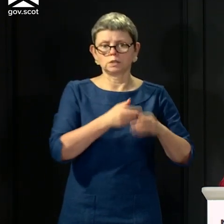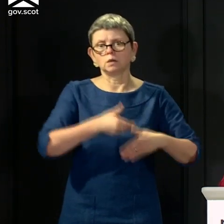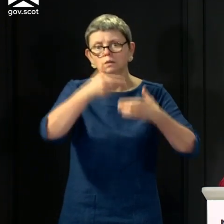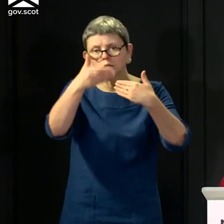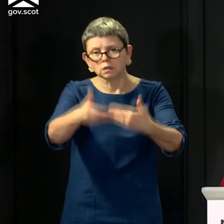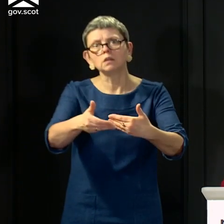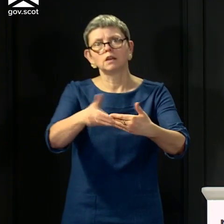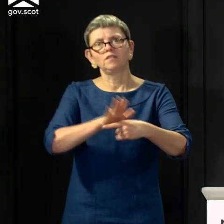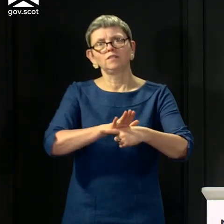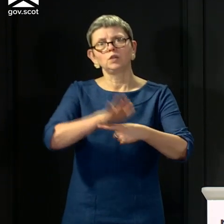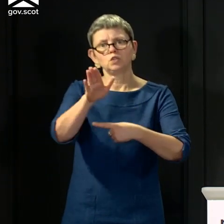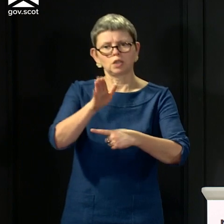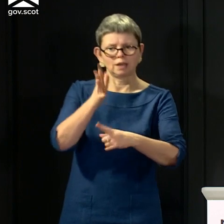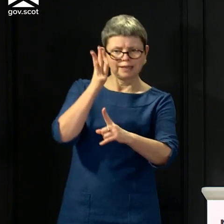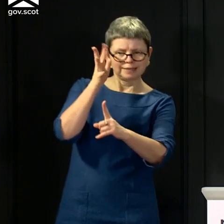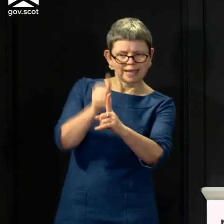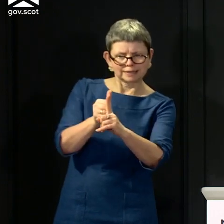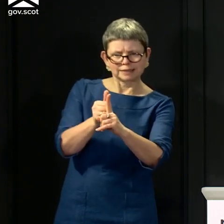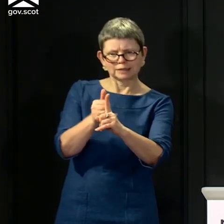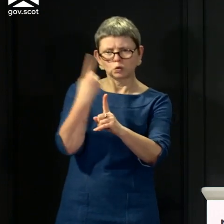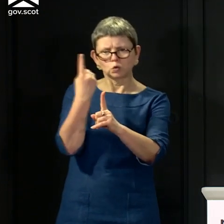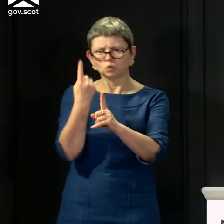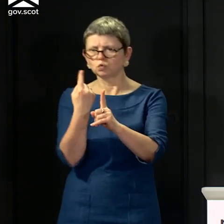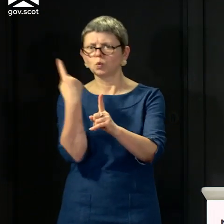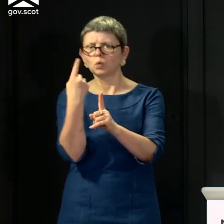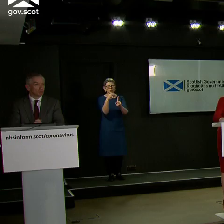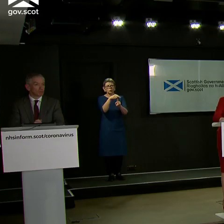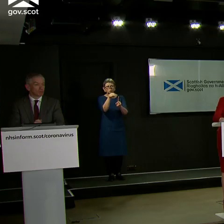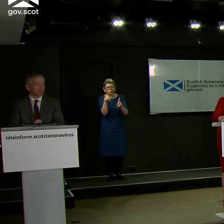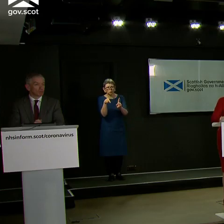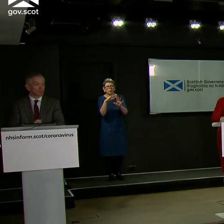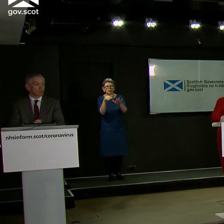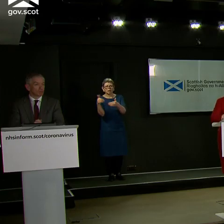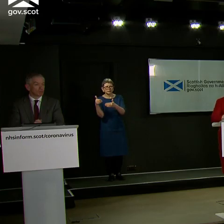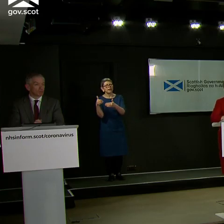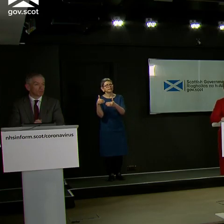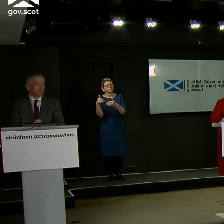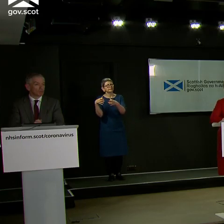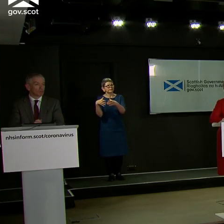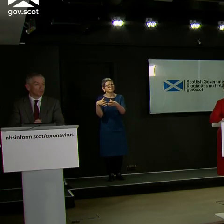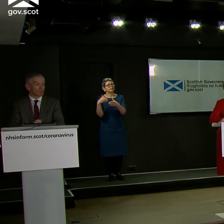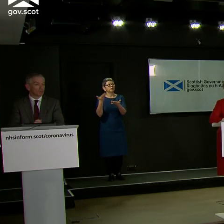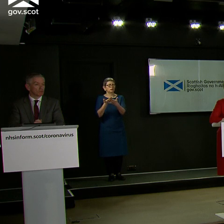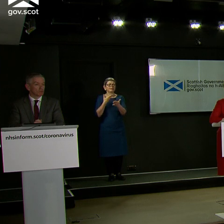trace, and isolate, and that's what the Scottish Government will continue to focus on. Kieran Andrews from The Times.